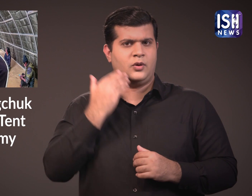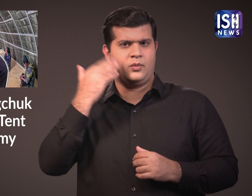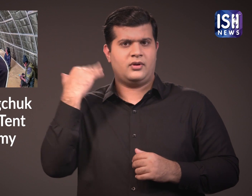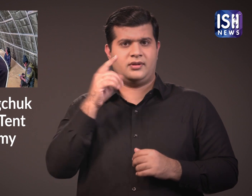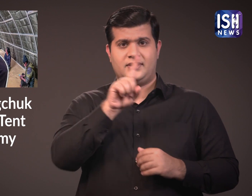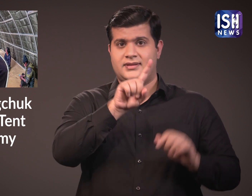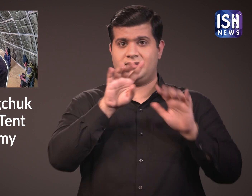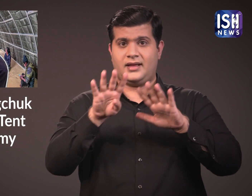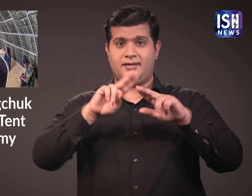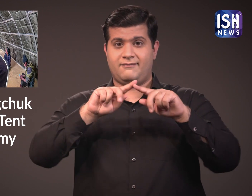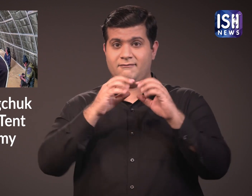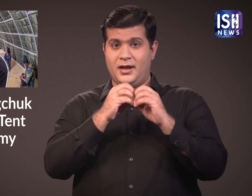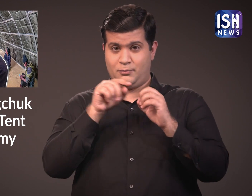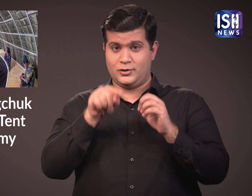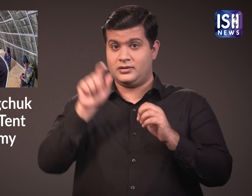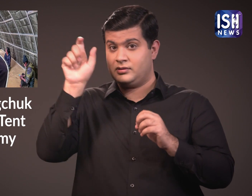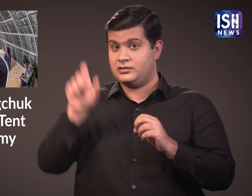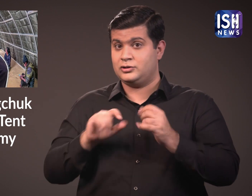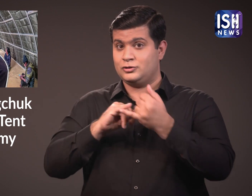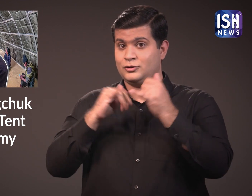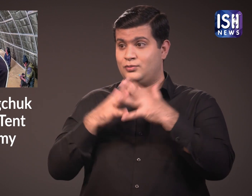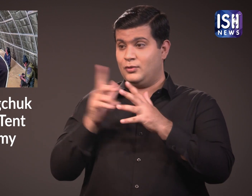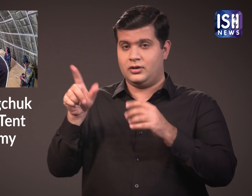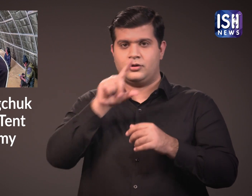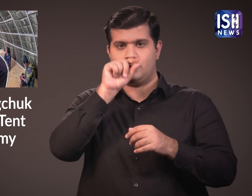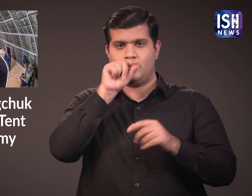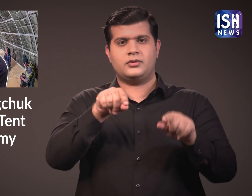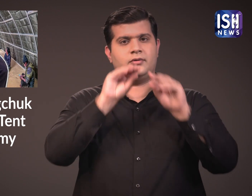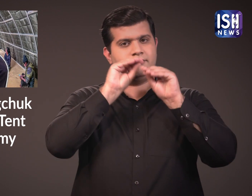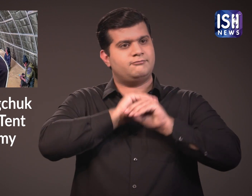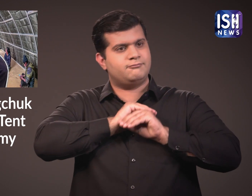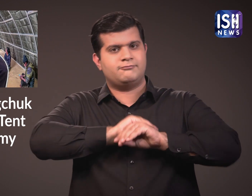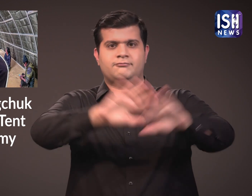On 19th February, Sonam Vangchuk made an announcement on Twitter.